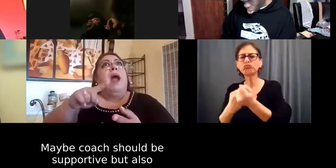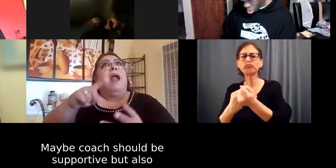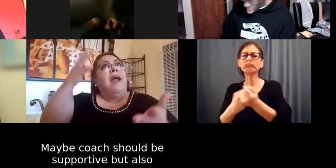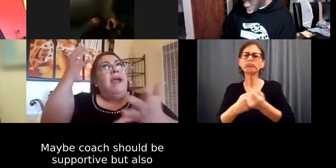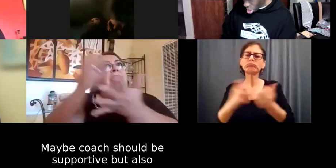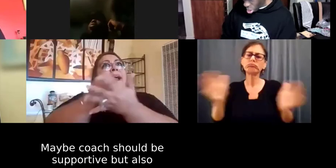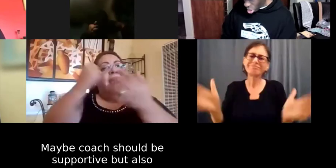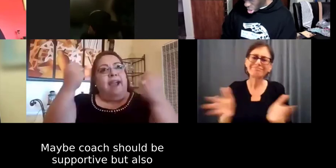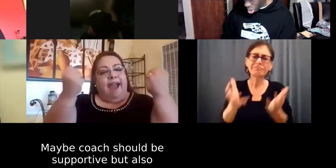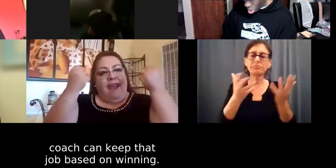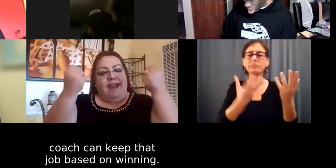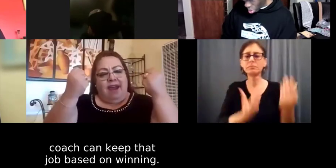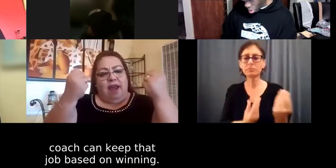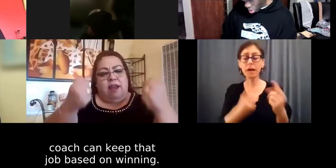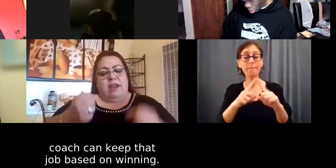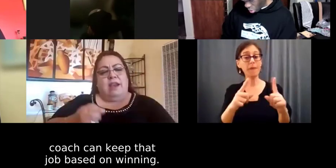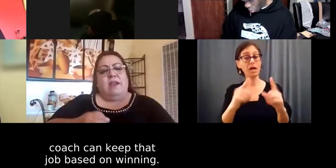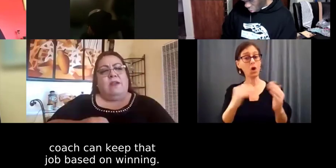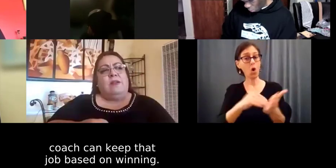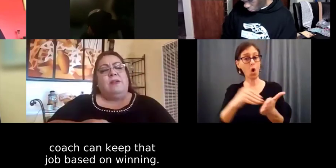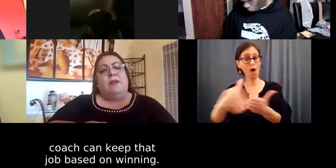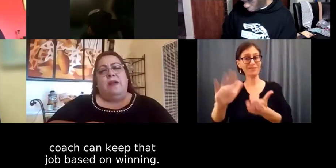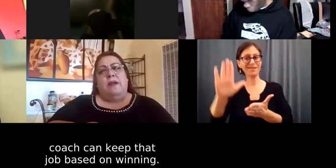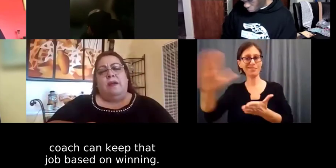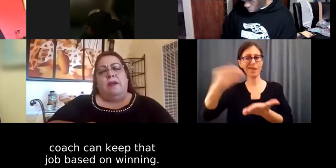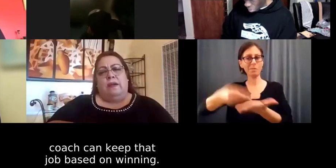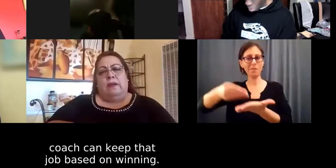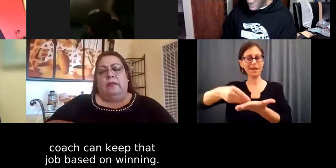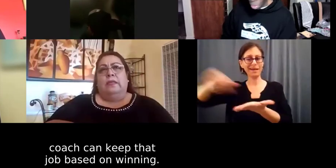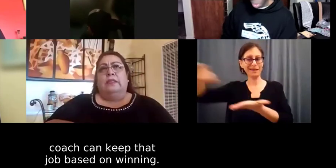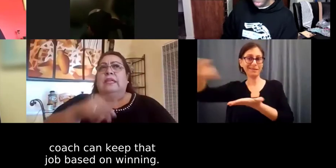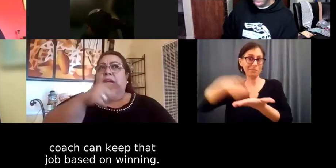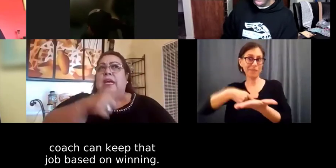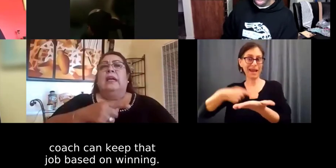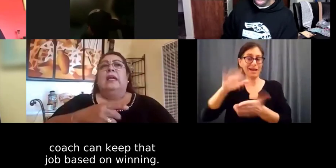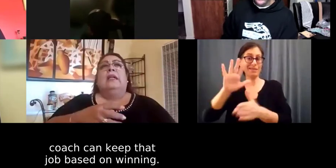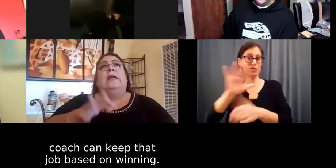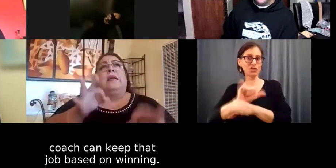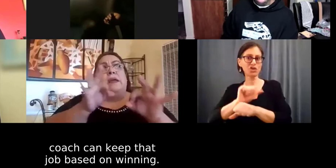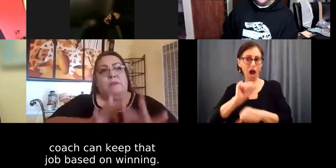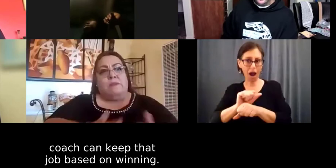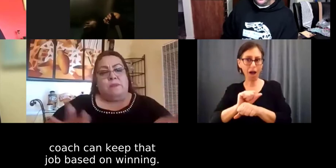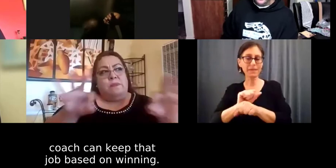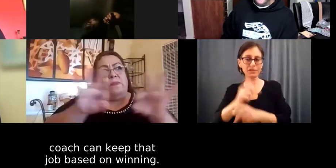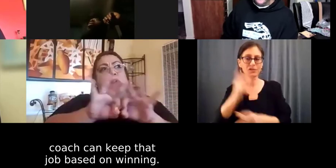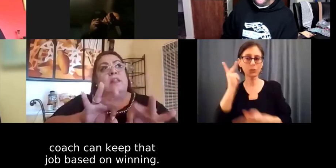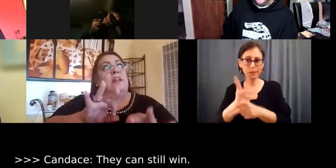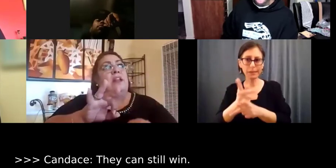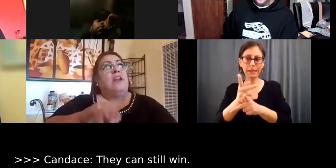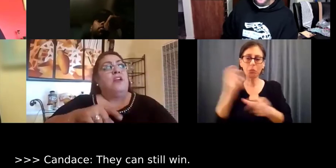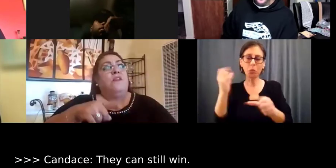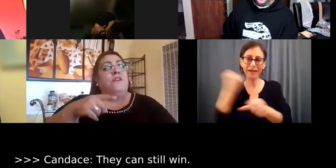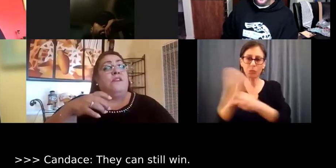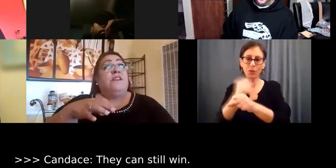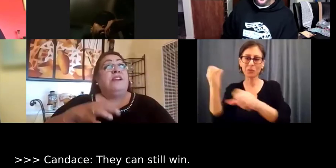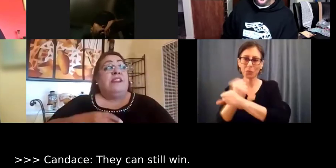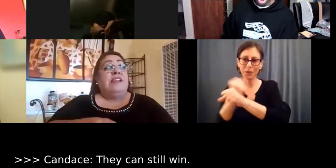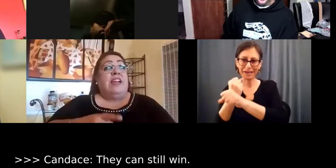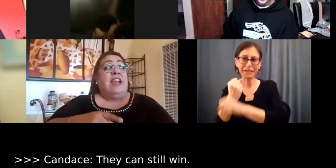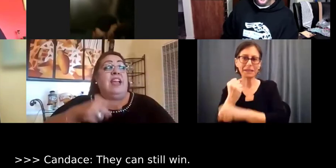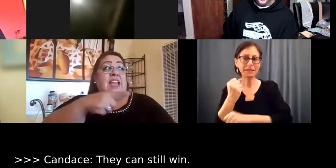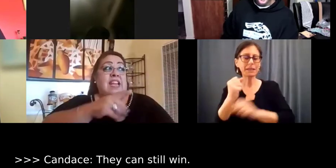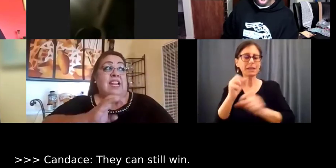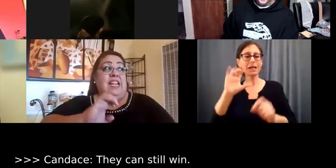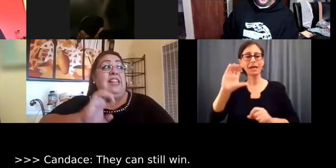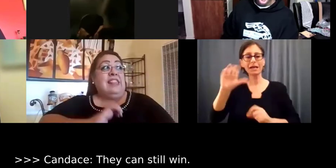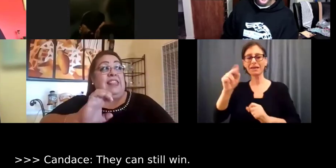but, um, and a lot of levels of coach, you know, isn't going to get paid to keep that job unless they're winning. Oh, this is Candace. So I'll start